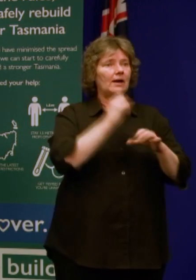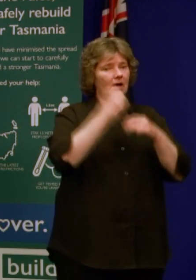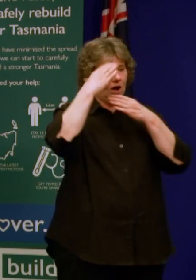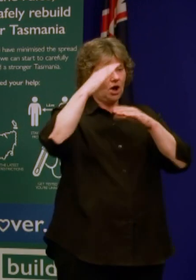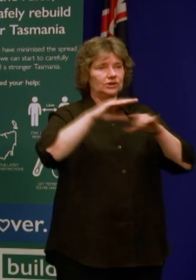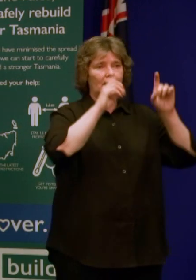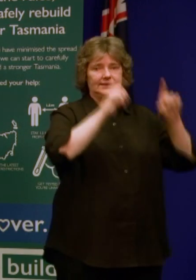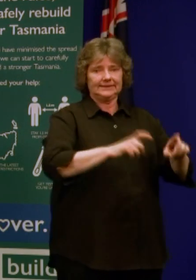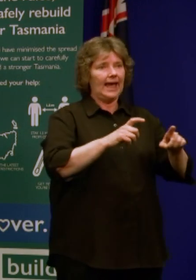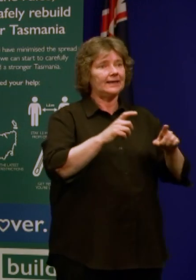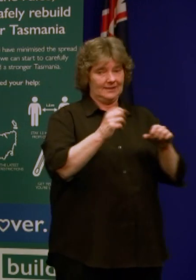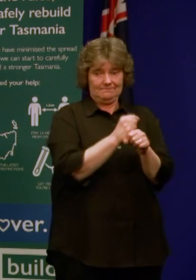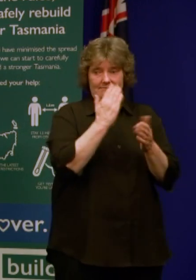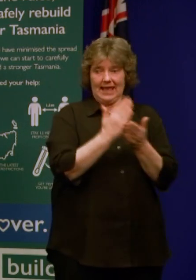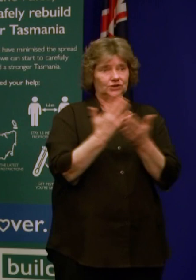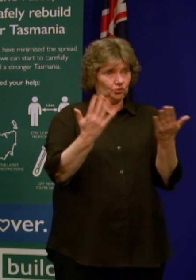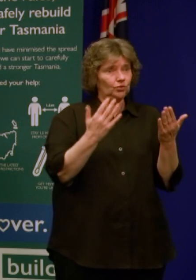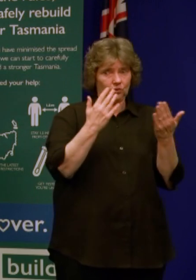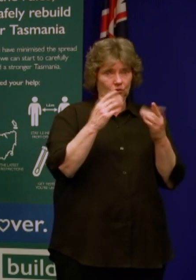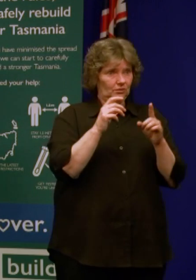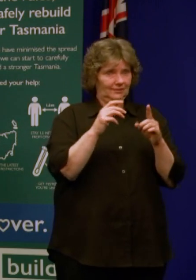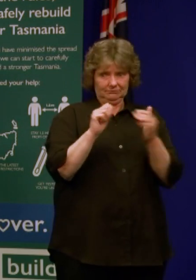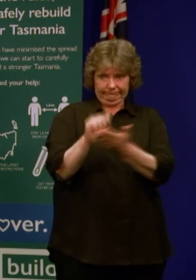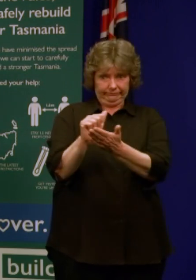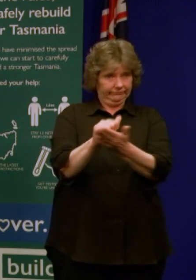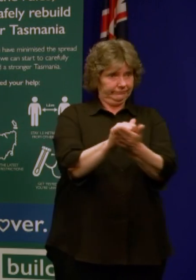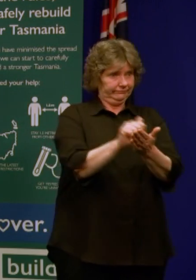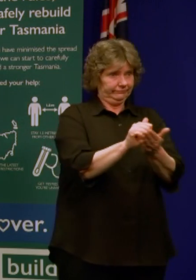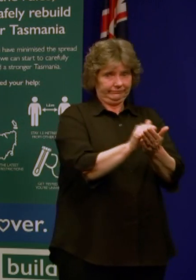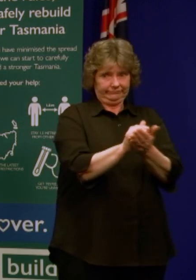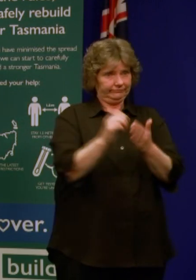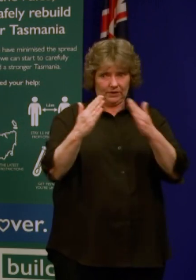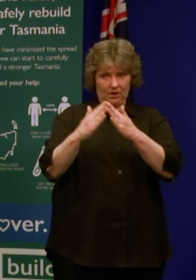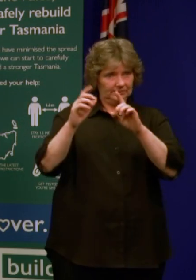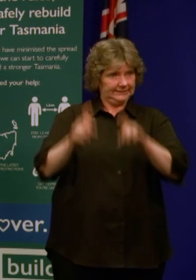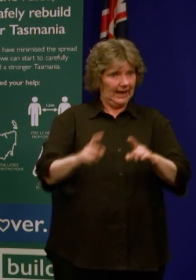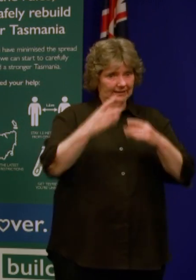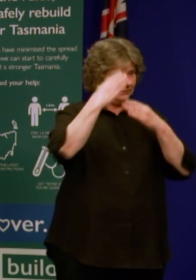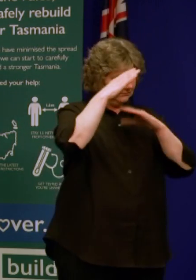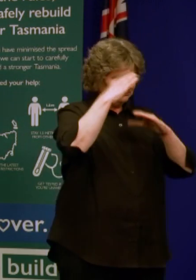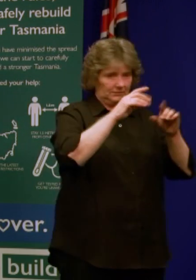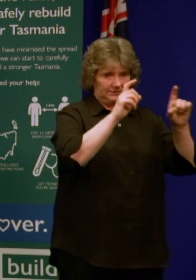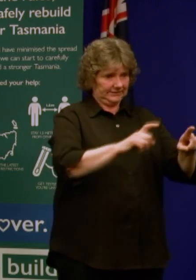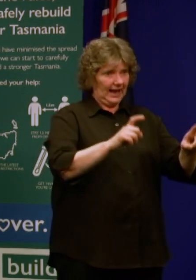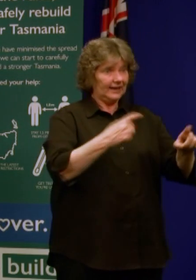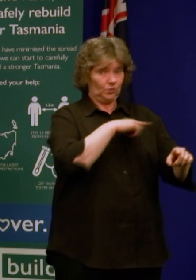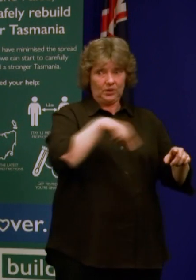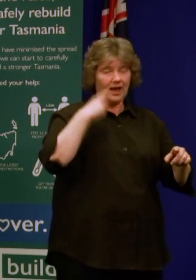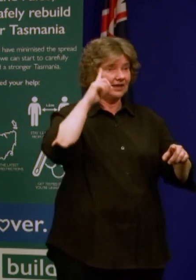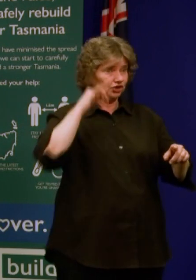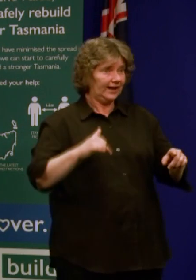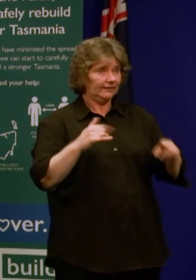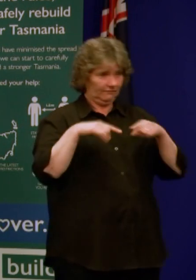that, they can contact the public helpline, and provide us with the information, so we can follow it up to make sure they are doing the right thing.